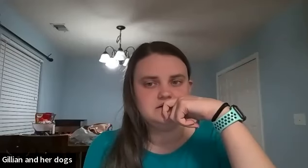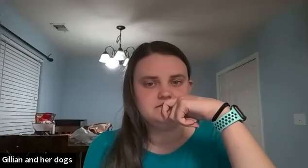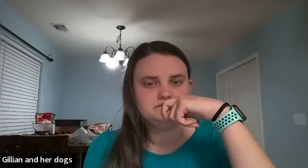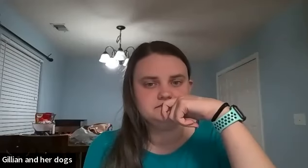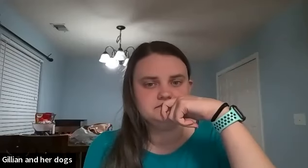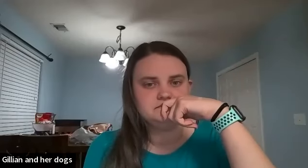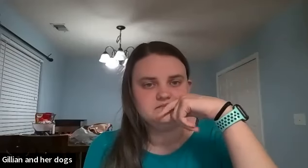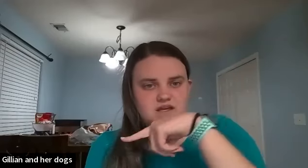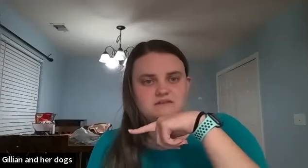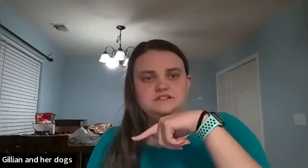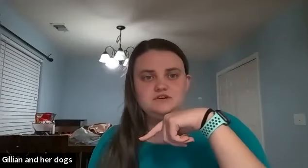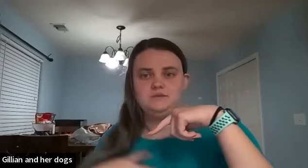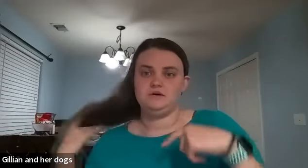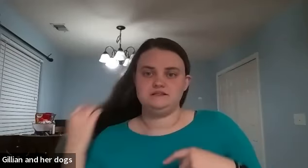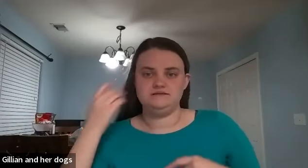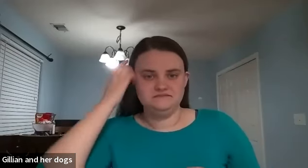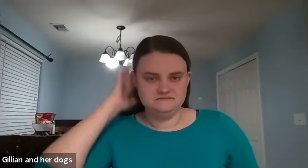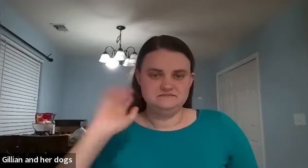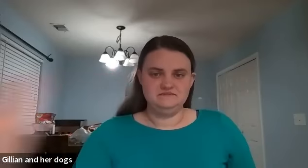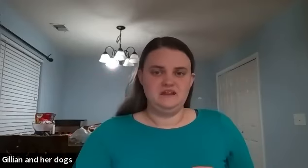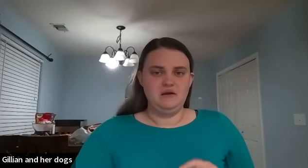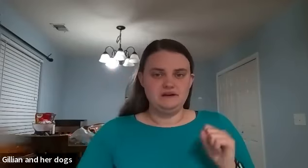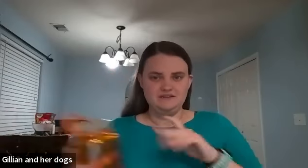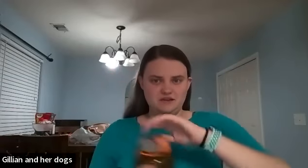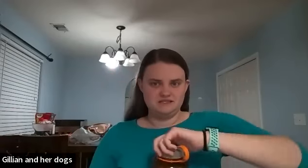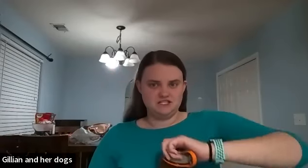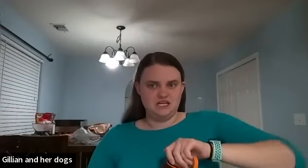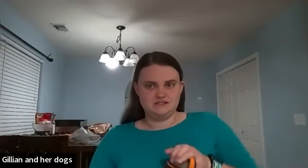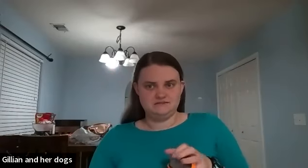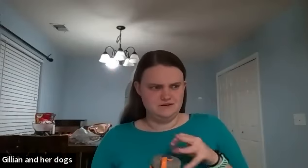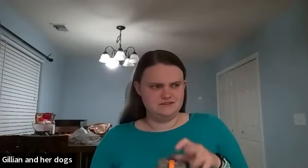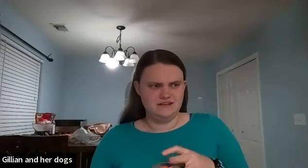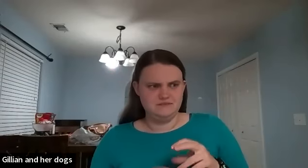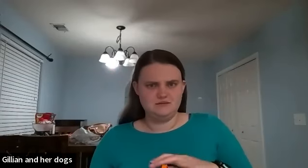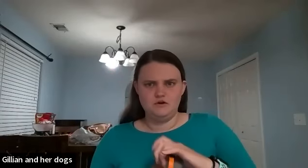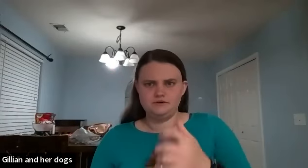um think of describing wise i want to give you guys this chance and also get me some water